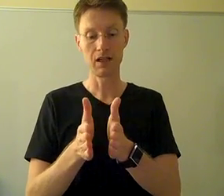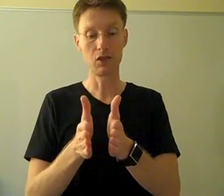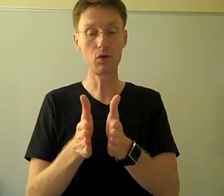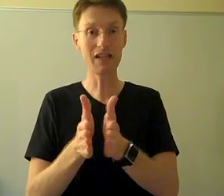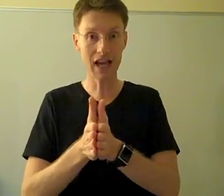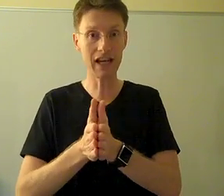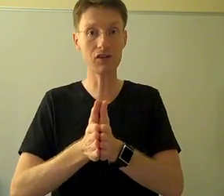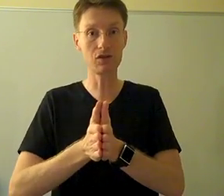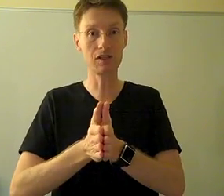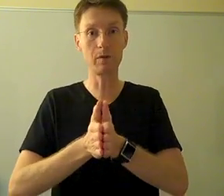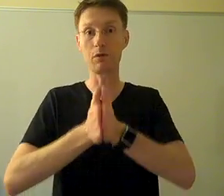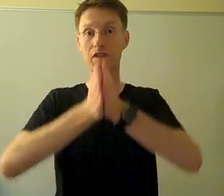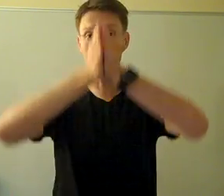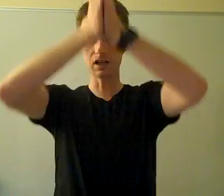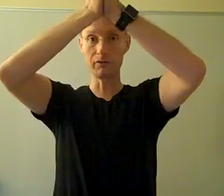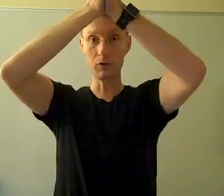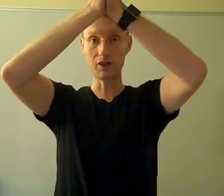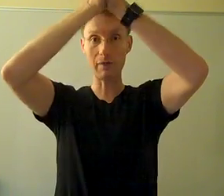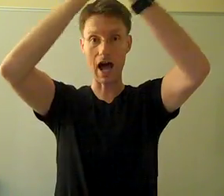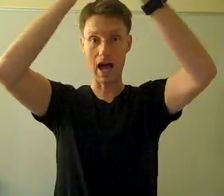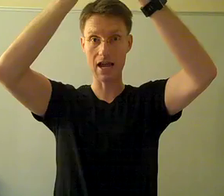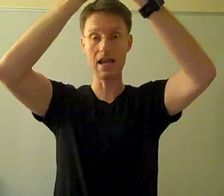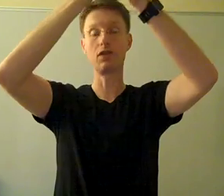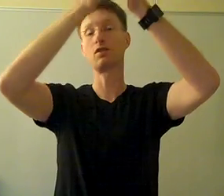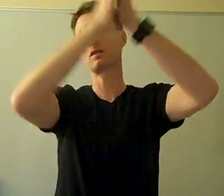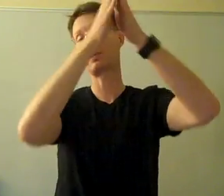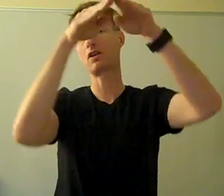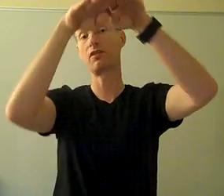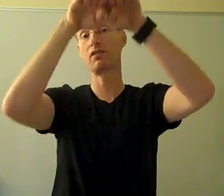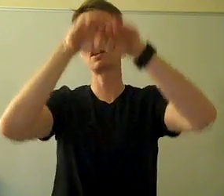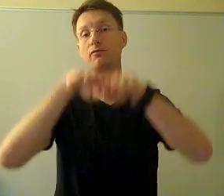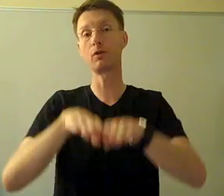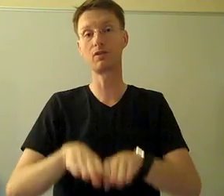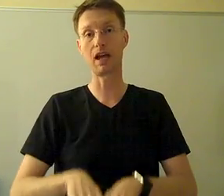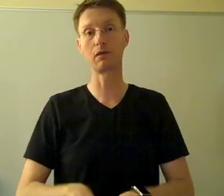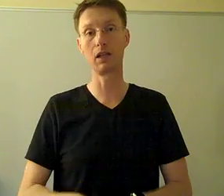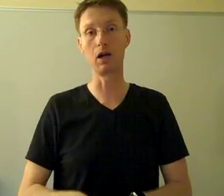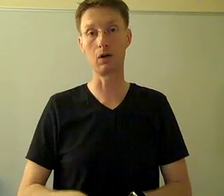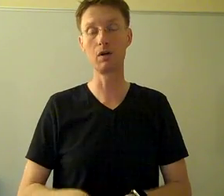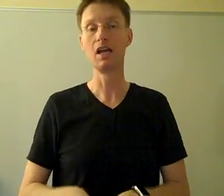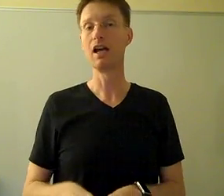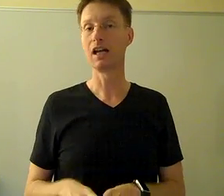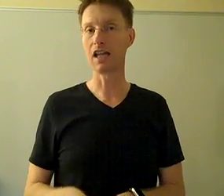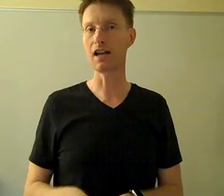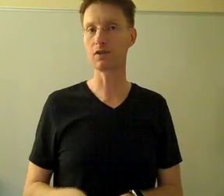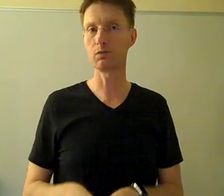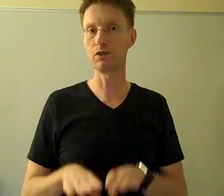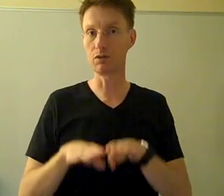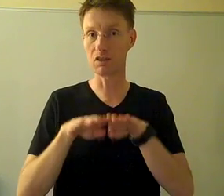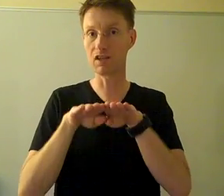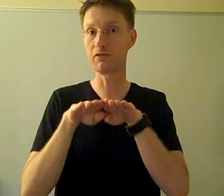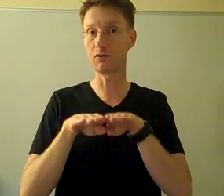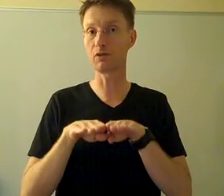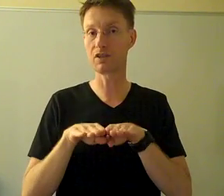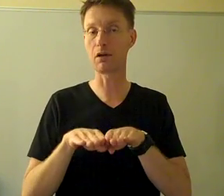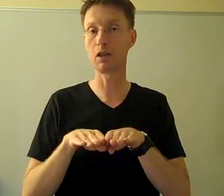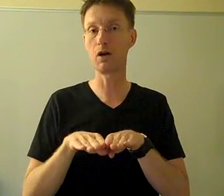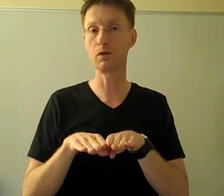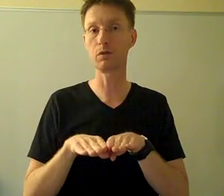You can actually speak with thicker folds up high, and you can speak on thinner folds down low. A lot of us will do the thin folds down low when we